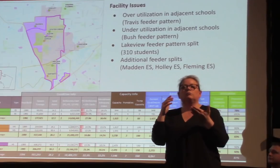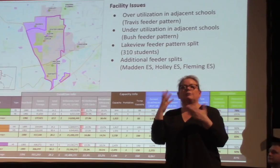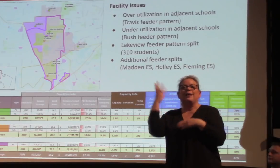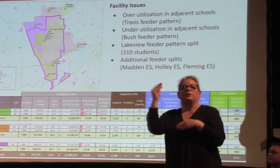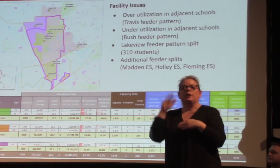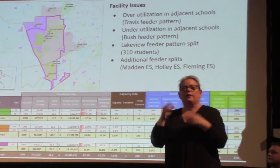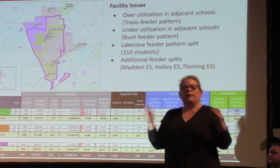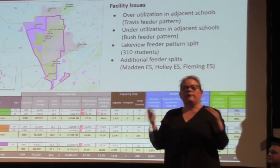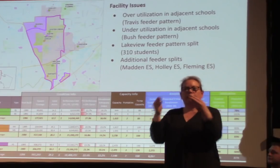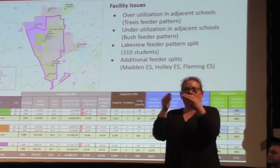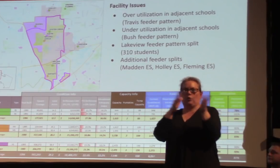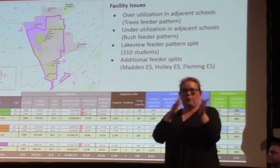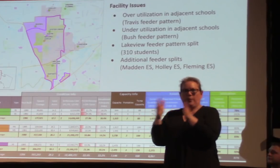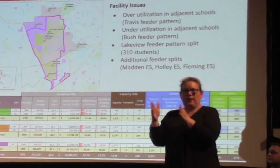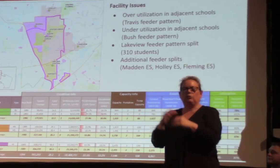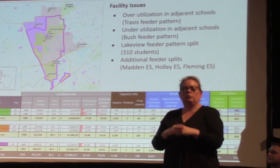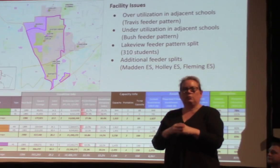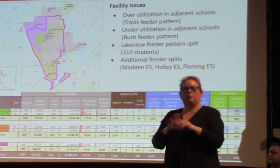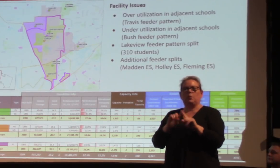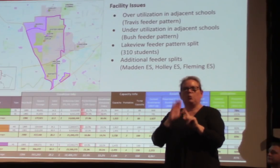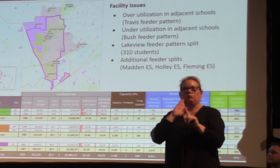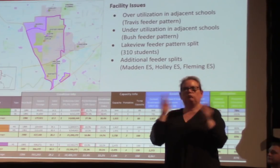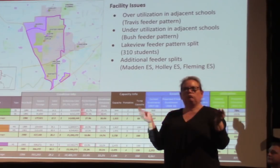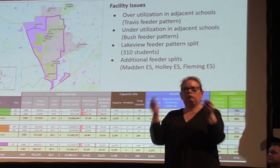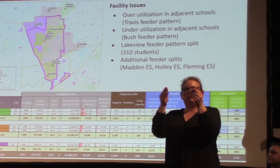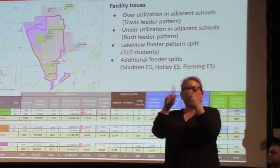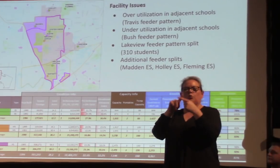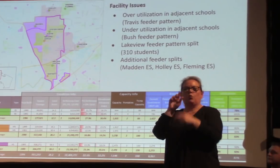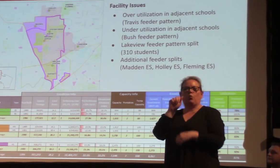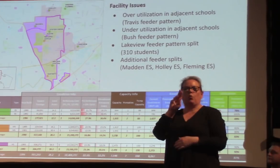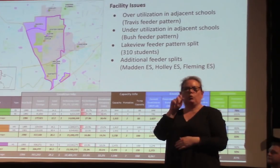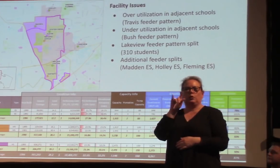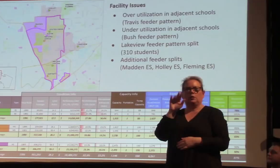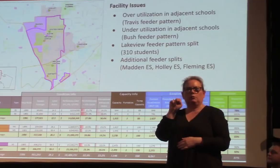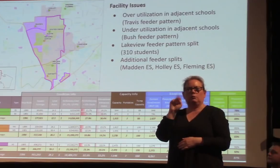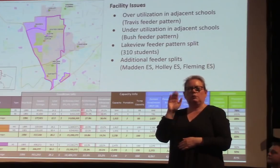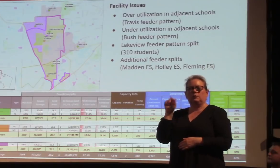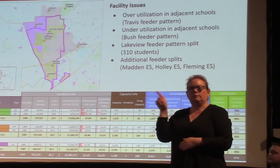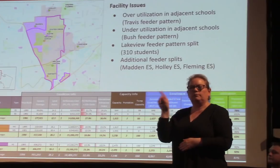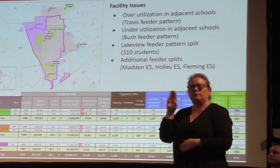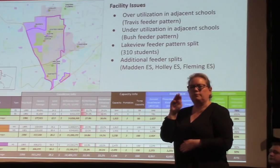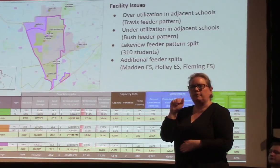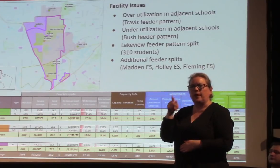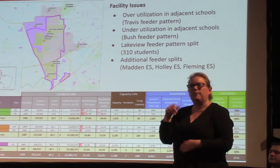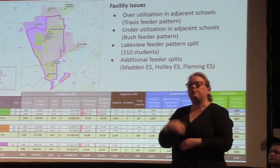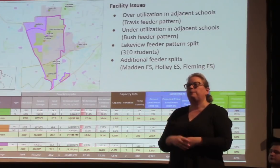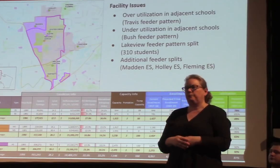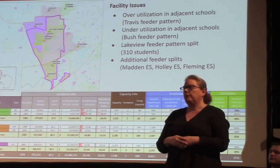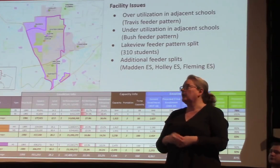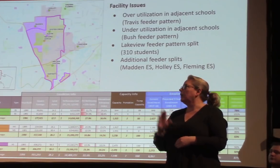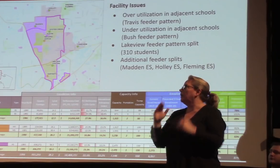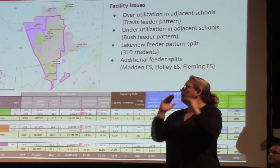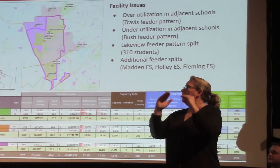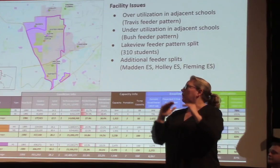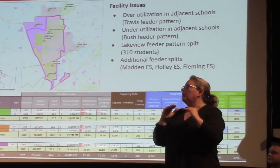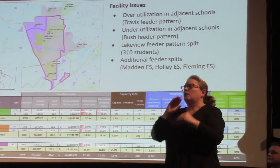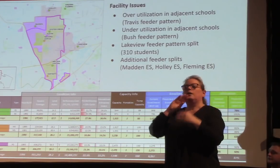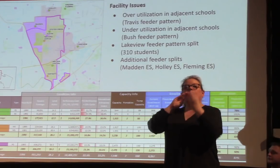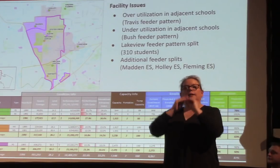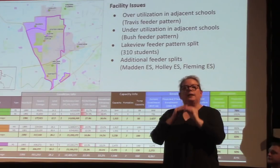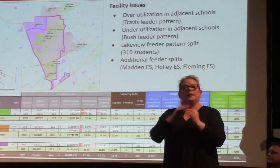school. And so that's how that map works. This is our data table down here. We have school type,